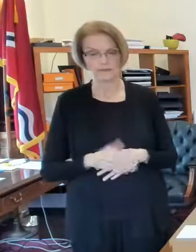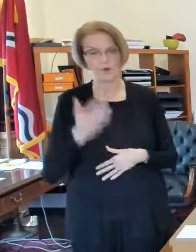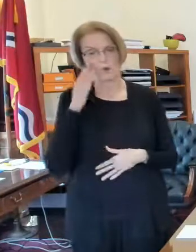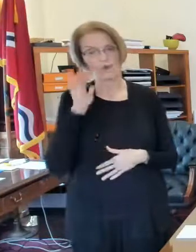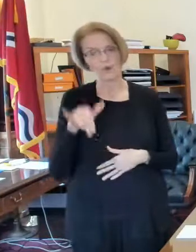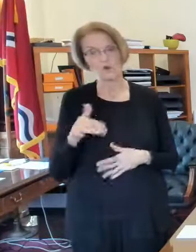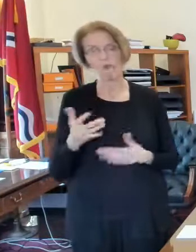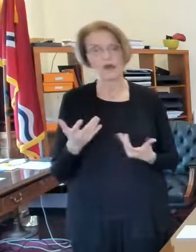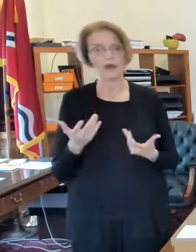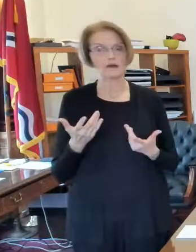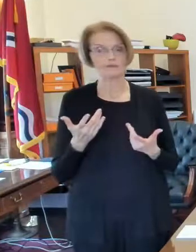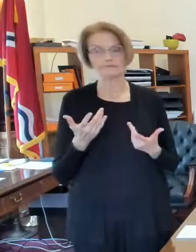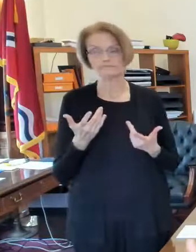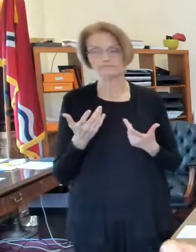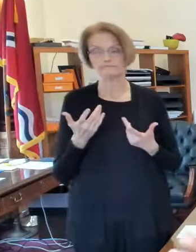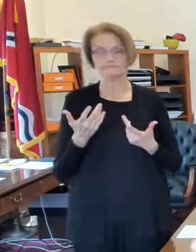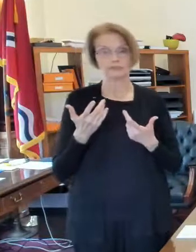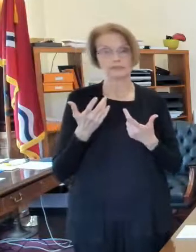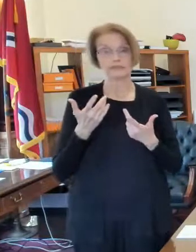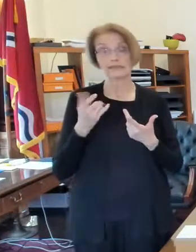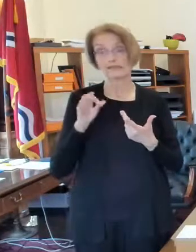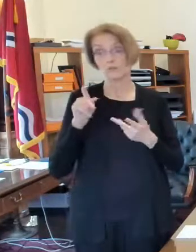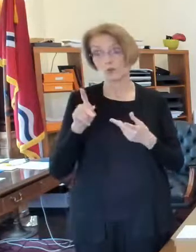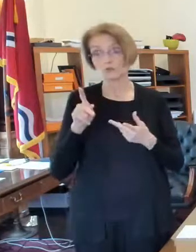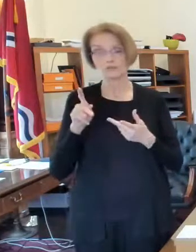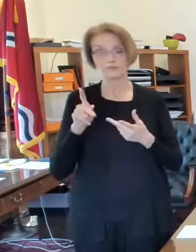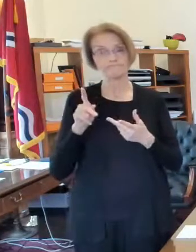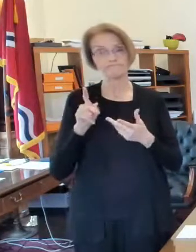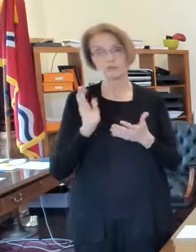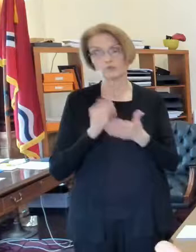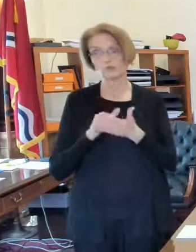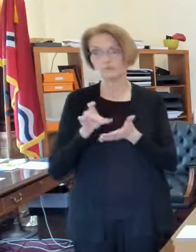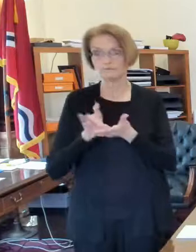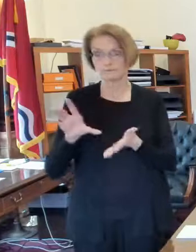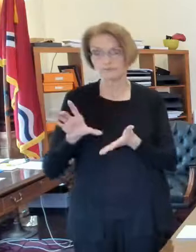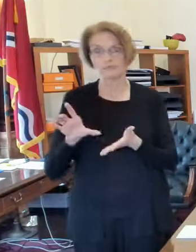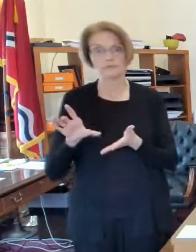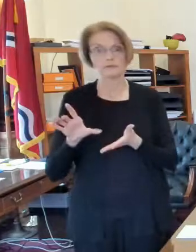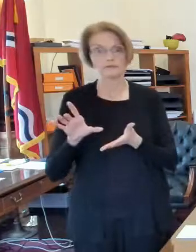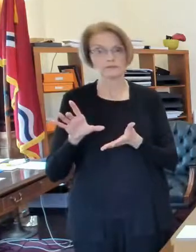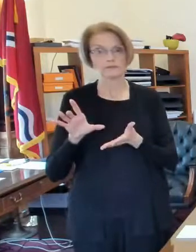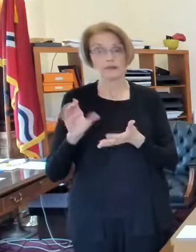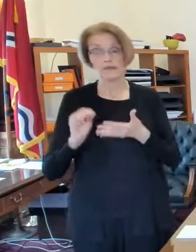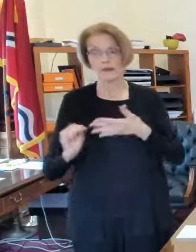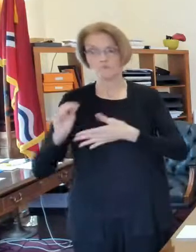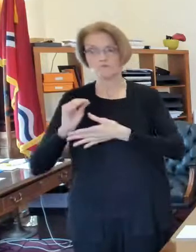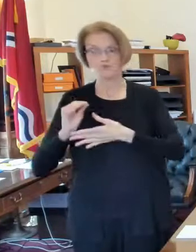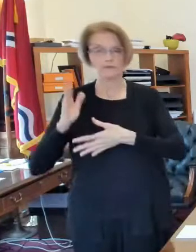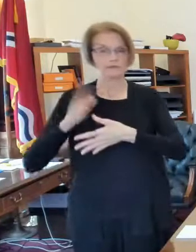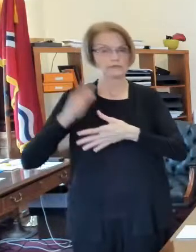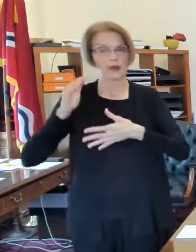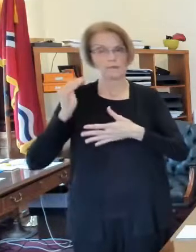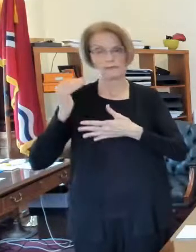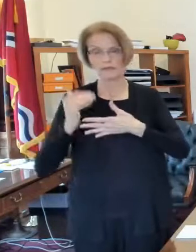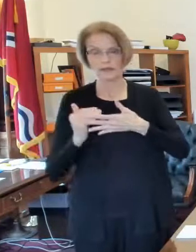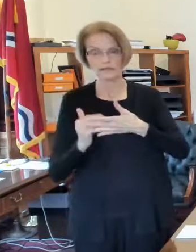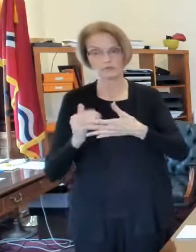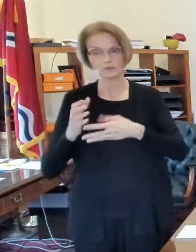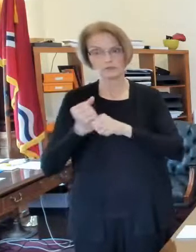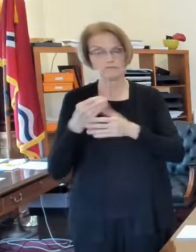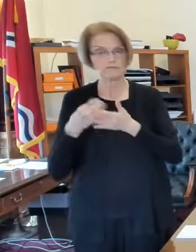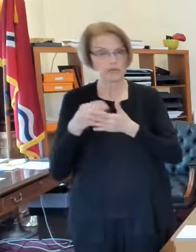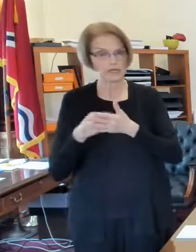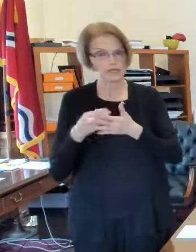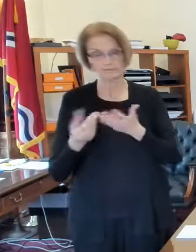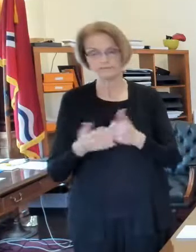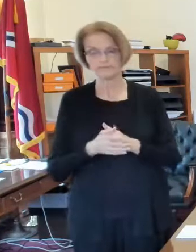anyone who's in an eviction proceeding is is getting moved to the top of the of the list um and what